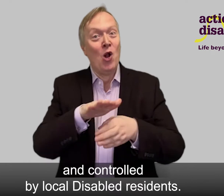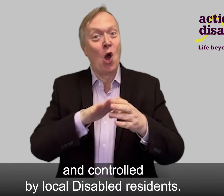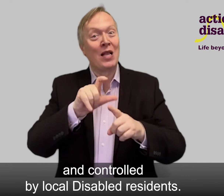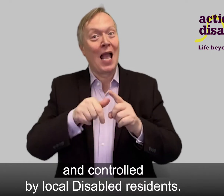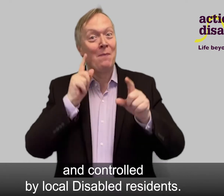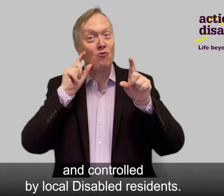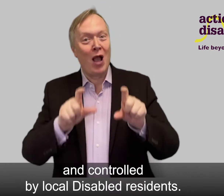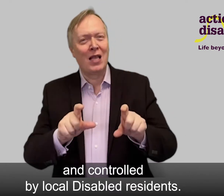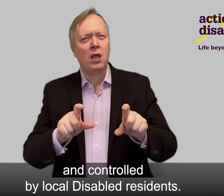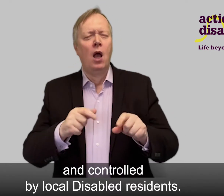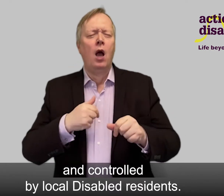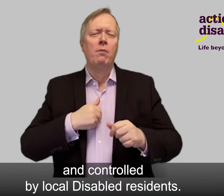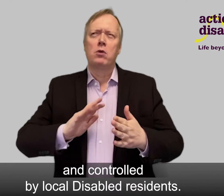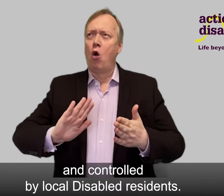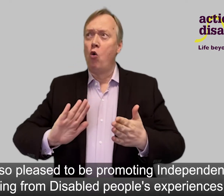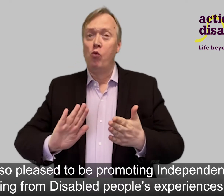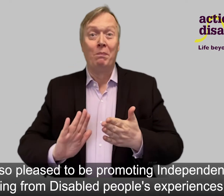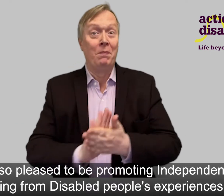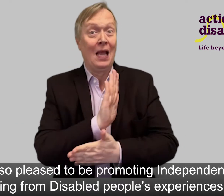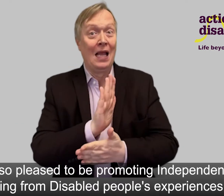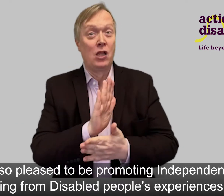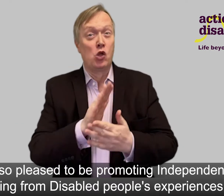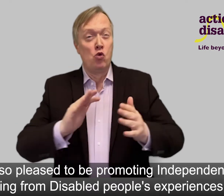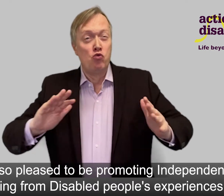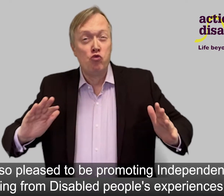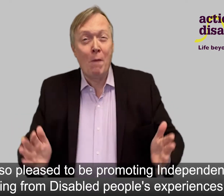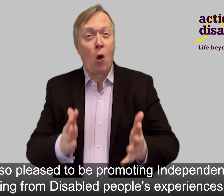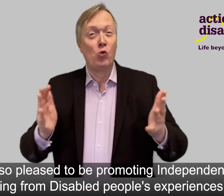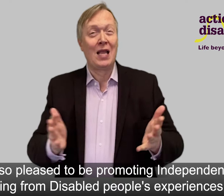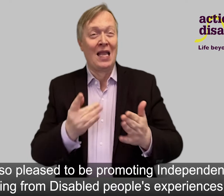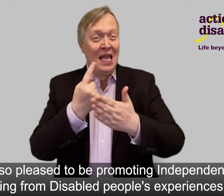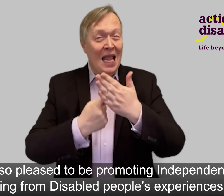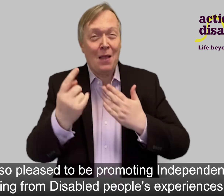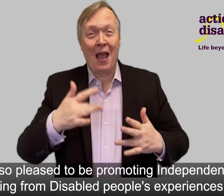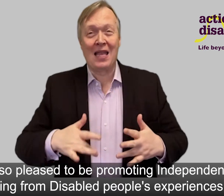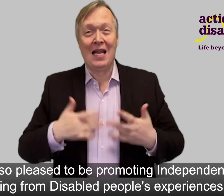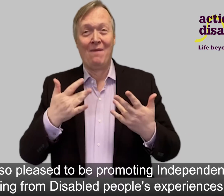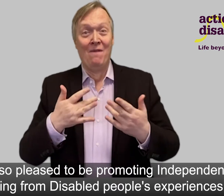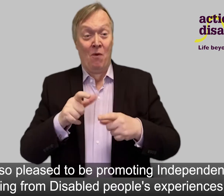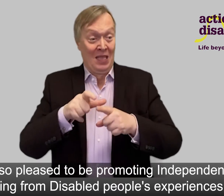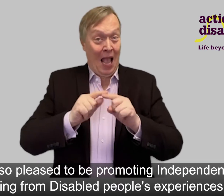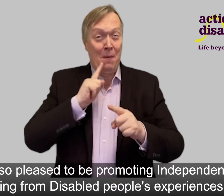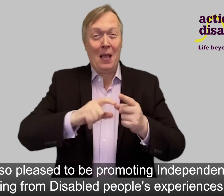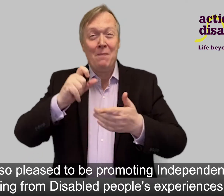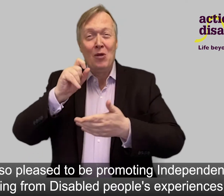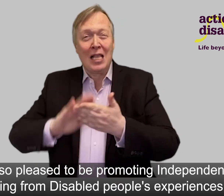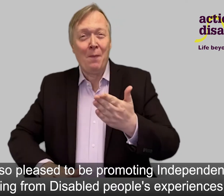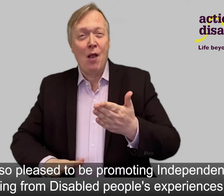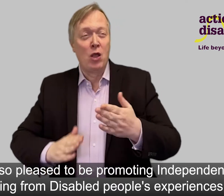residents. I'm so pleased to be promoting independent living from disabled people's experiences and